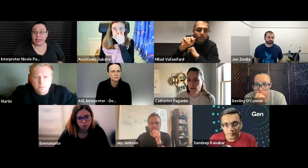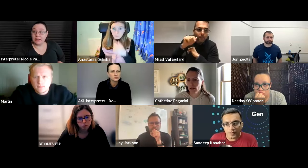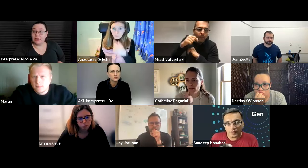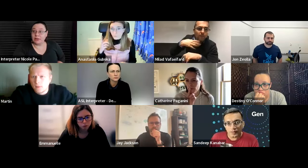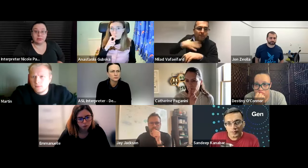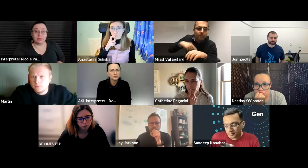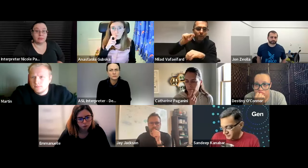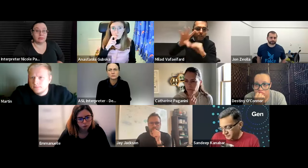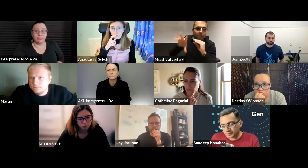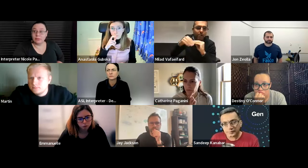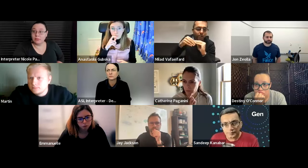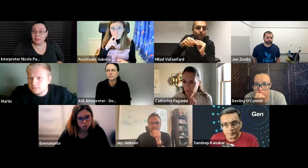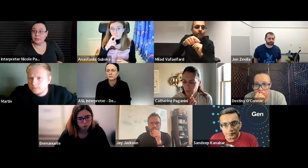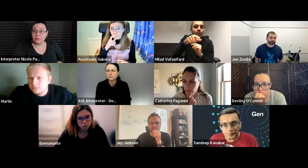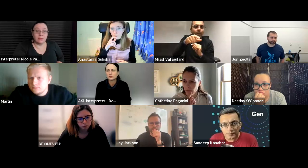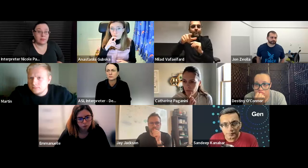add a little bit